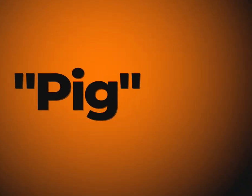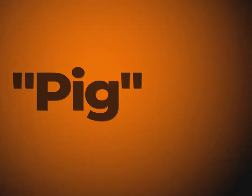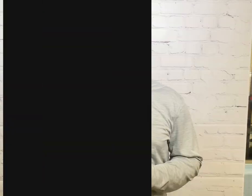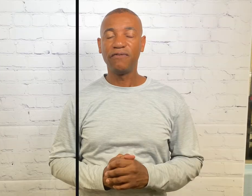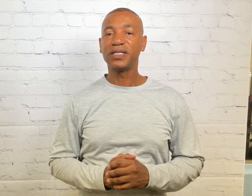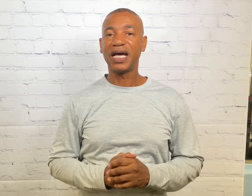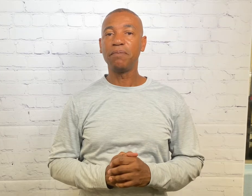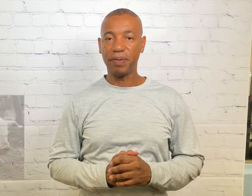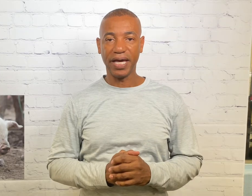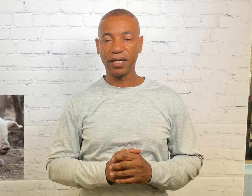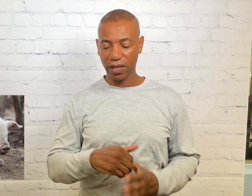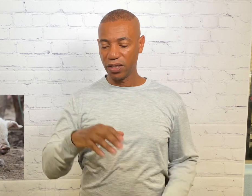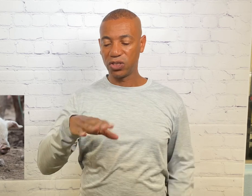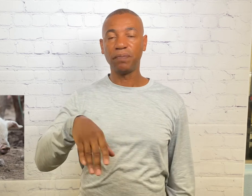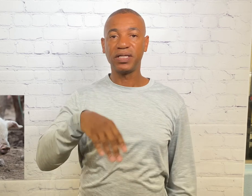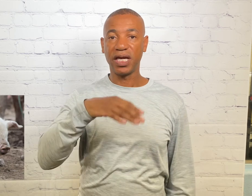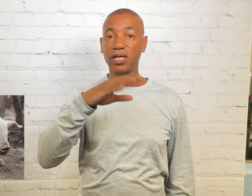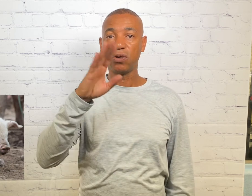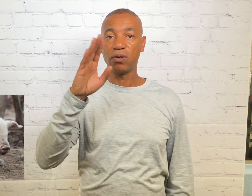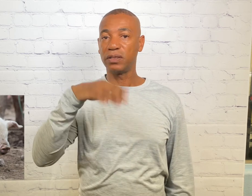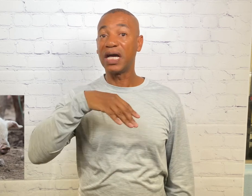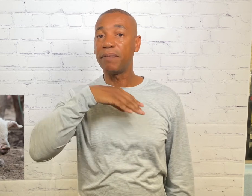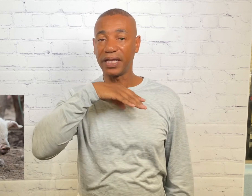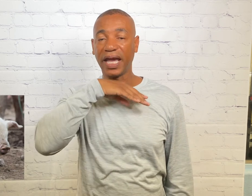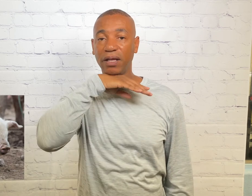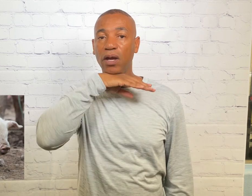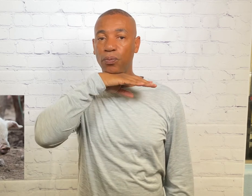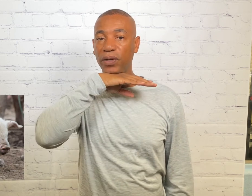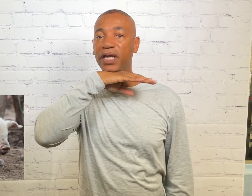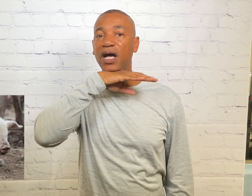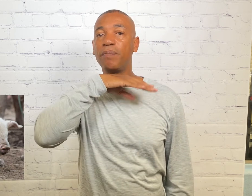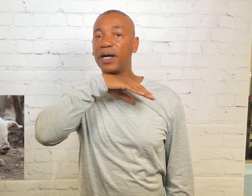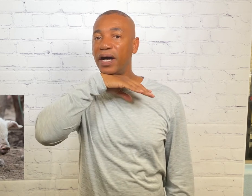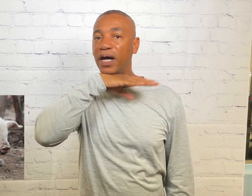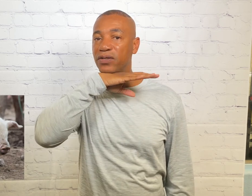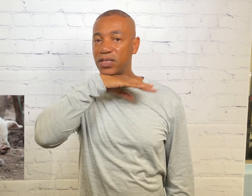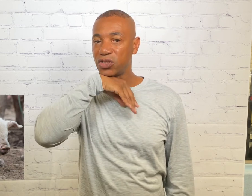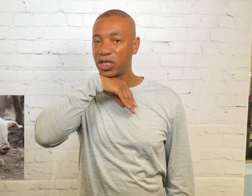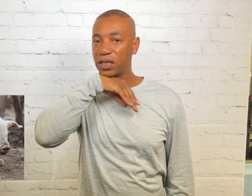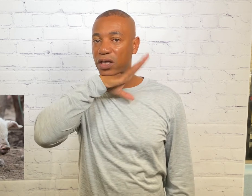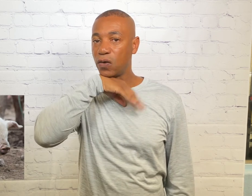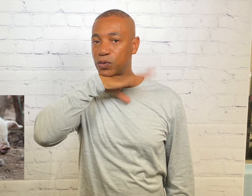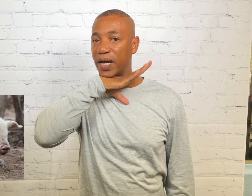For the sign pig you simply take your dominant hand bring it up underneath the chin and go up twice.